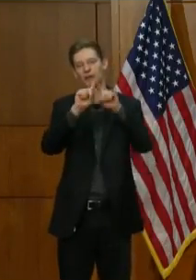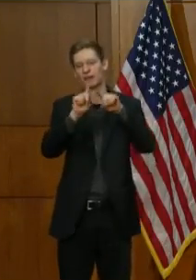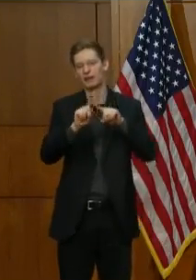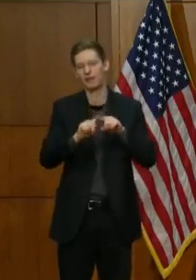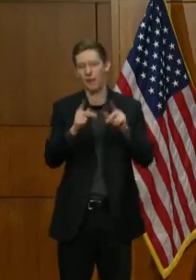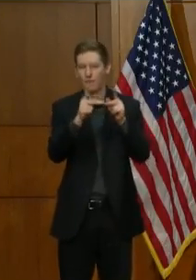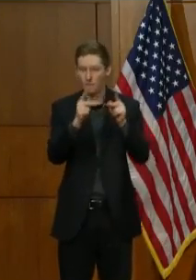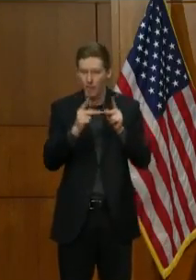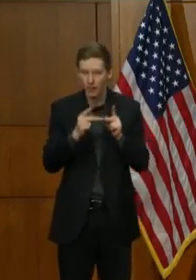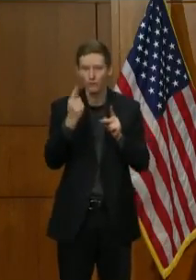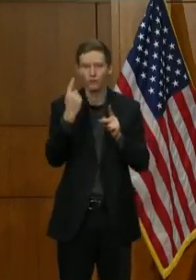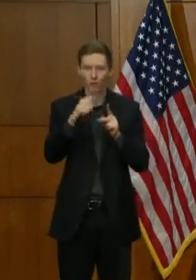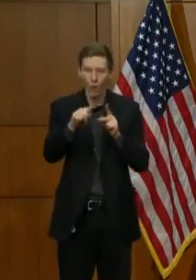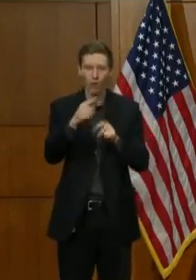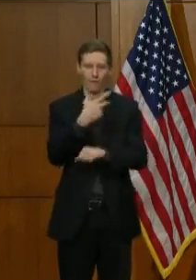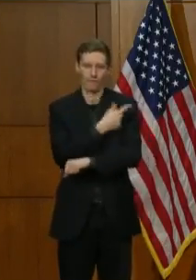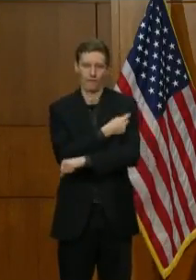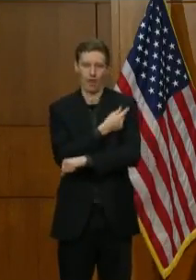and there will be more to come.